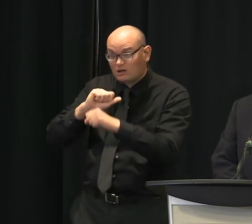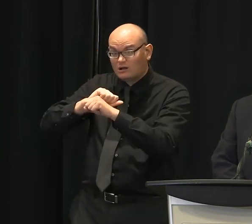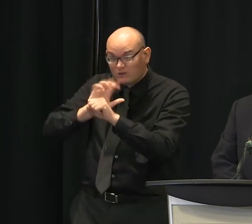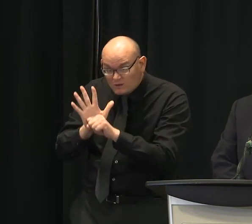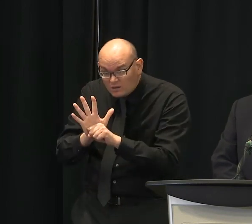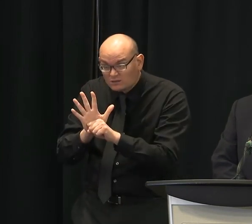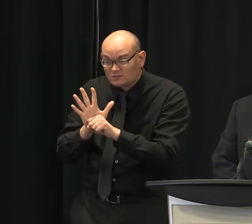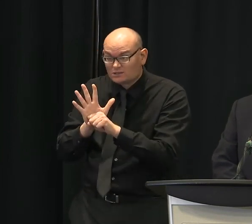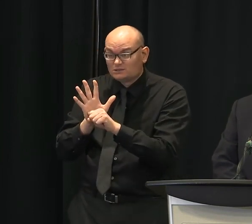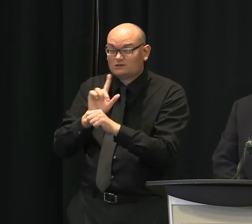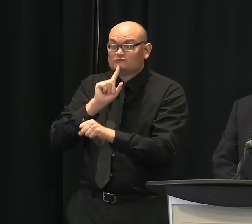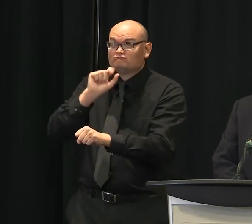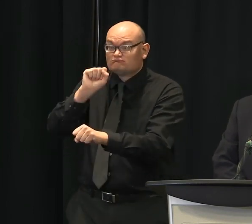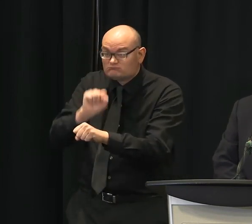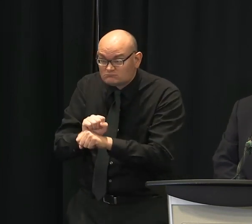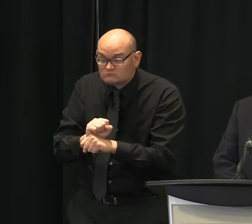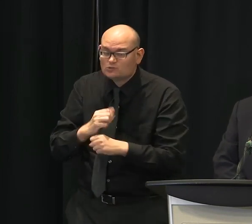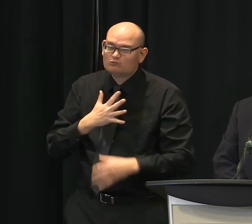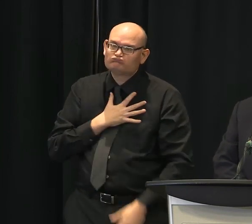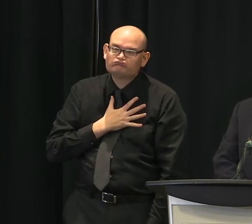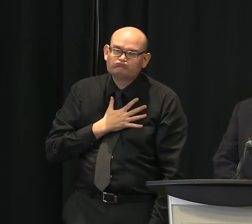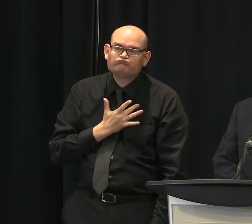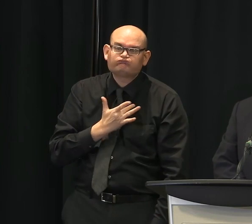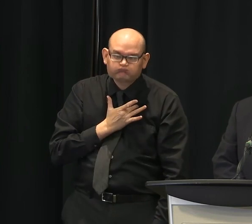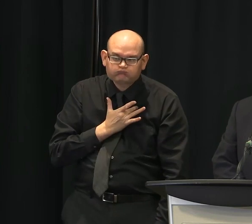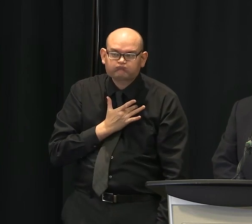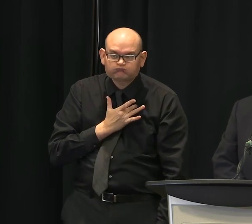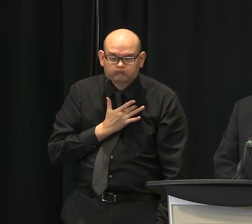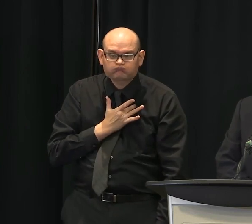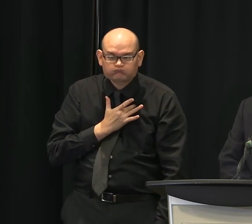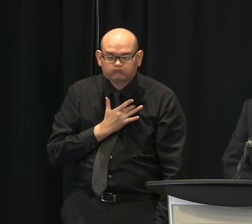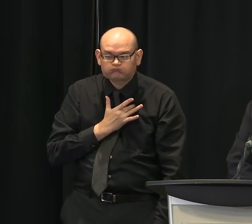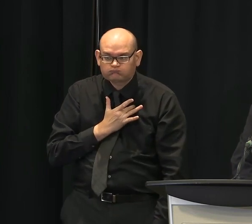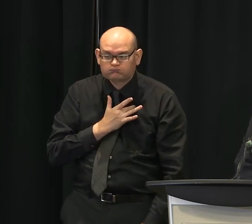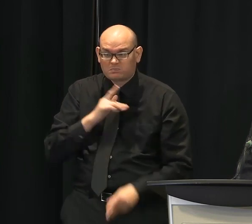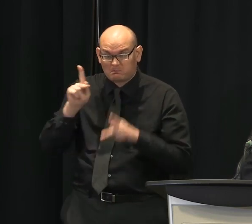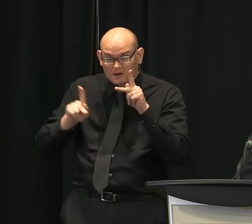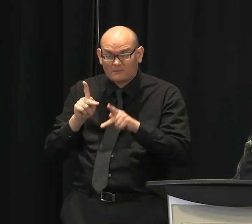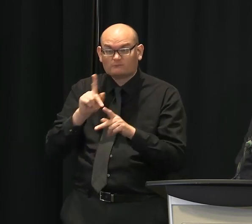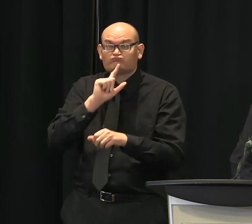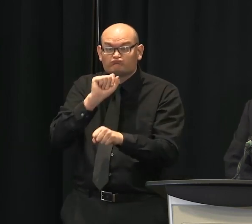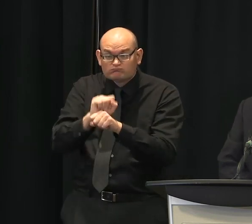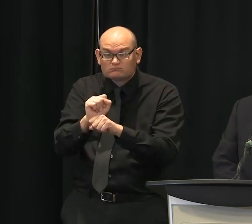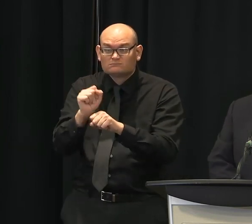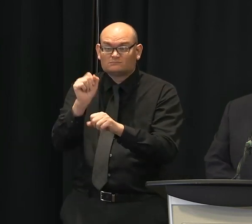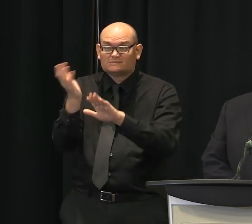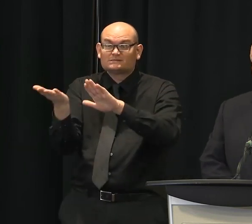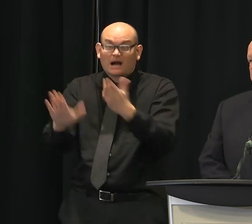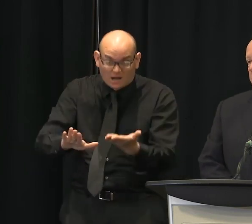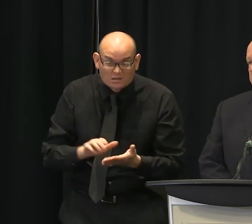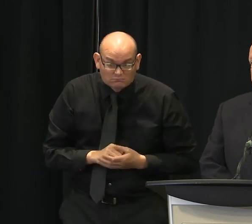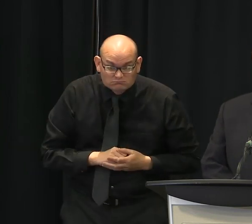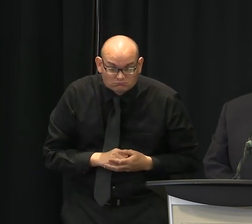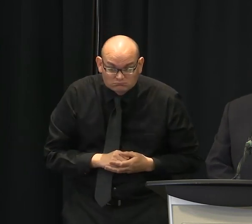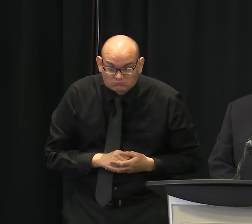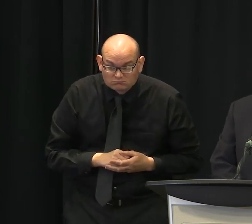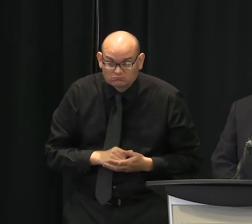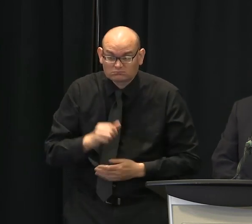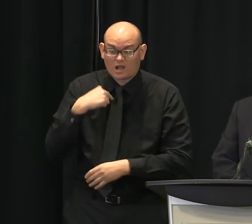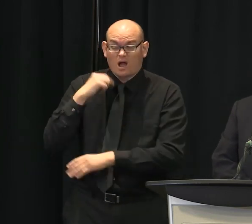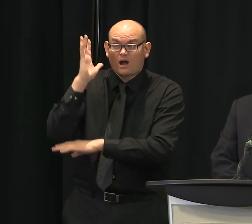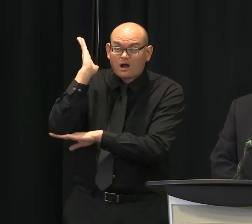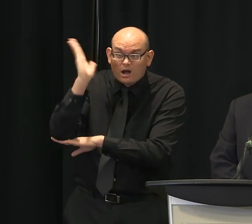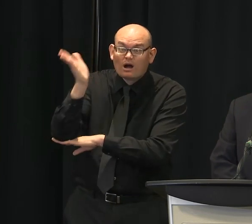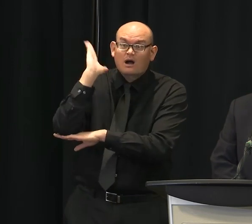So at the end of the day, we wouldn't spend all this time, you know, all the extra effort, all the extra money on PPE